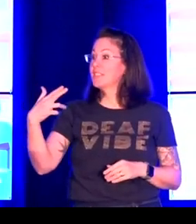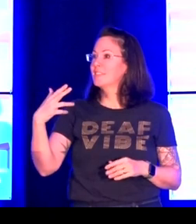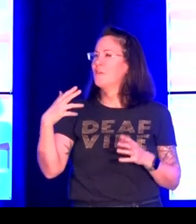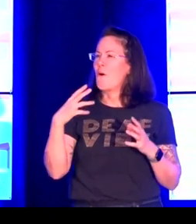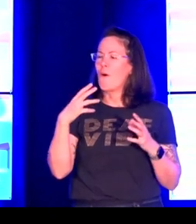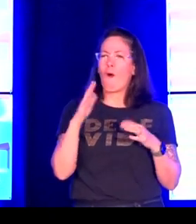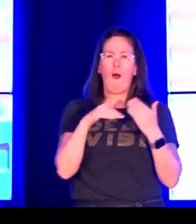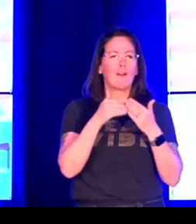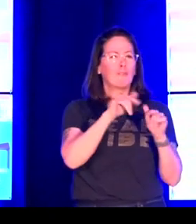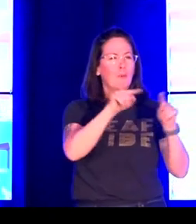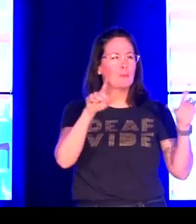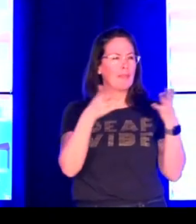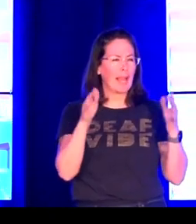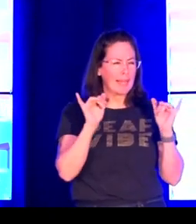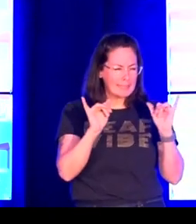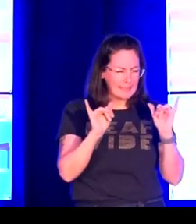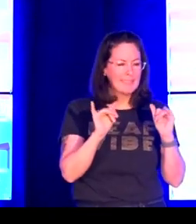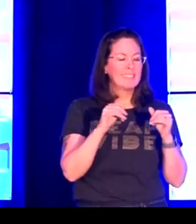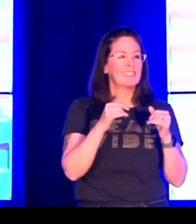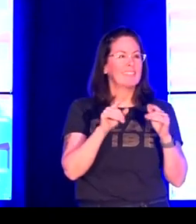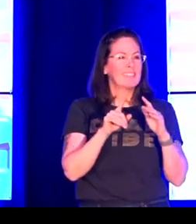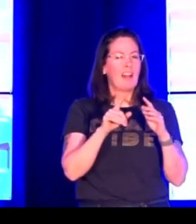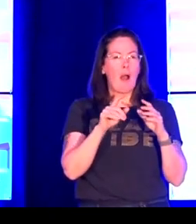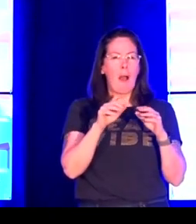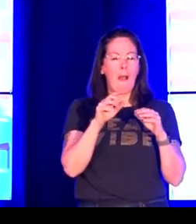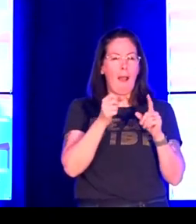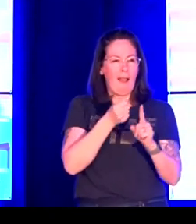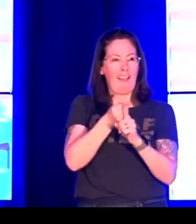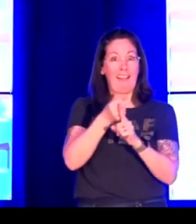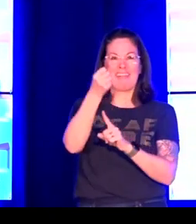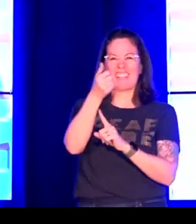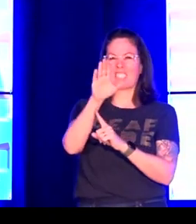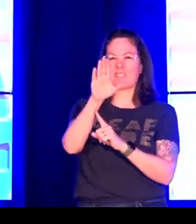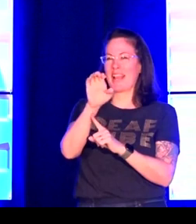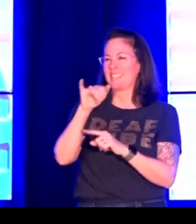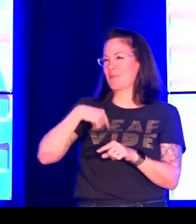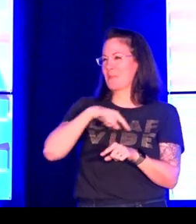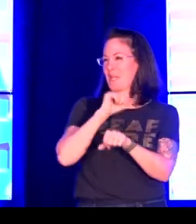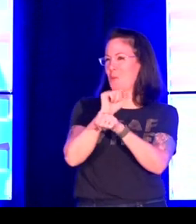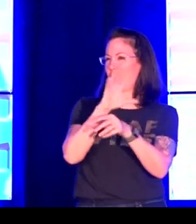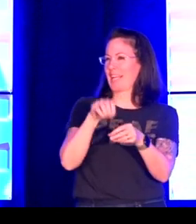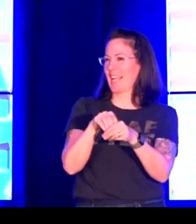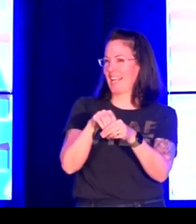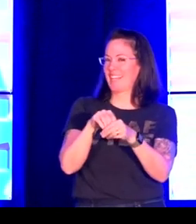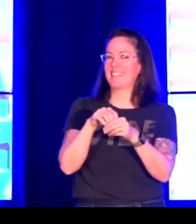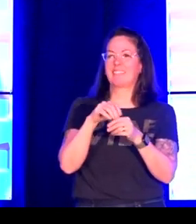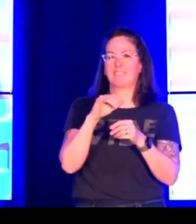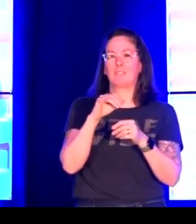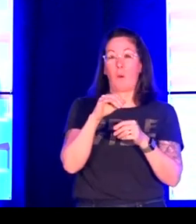often you can infer that language is equated to speech and these sorts of assumptions